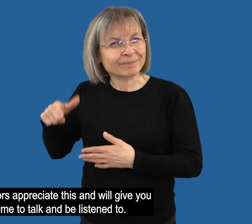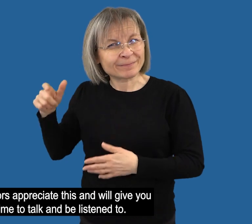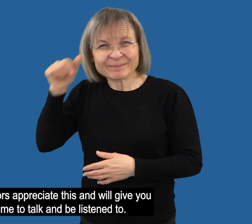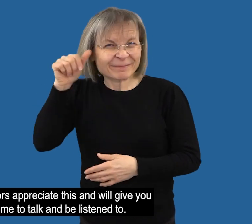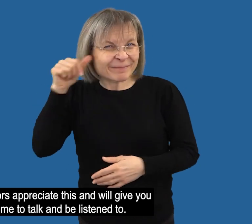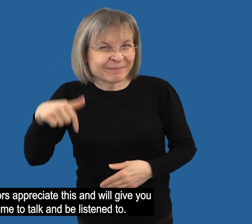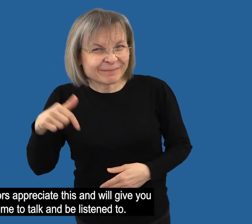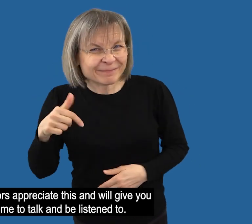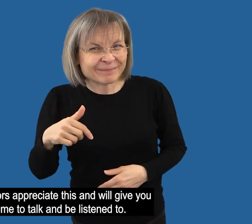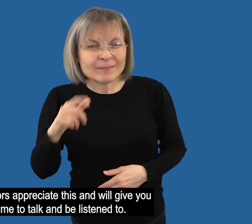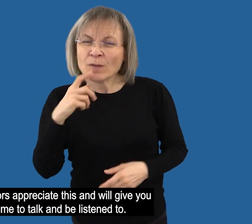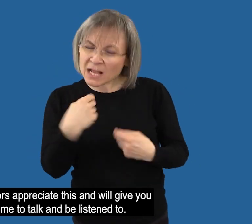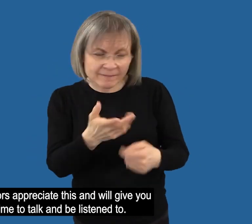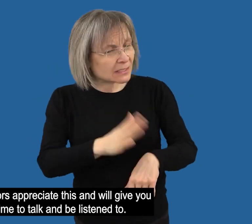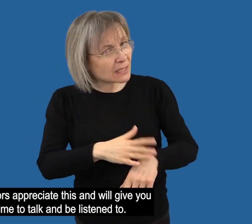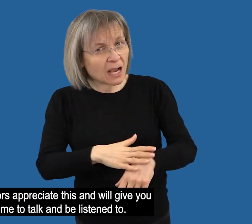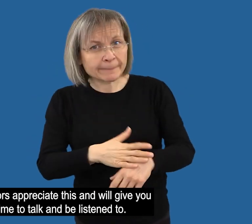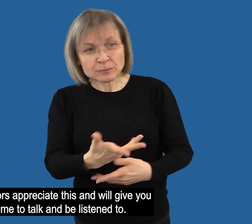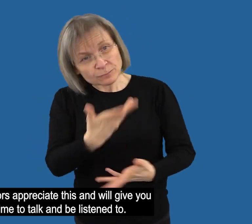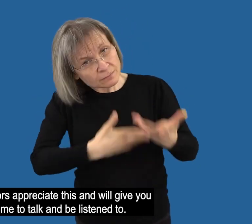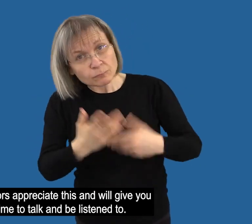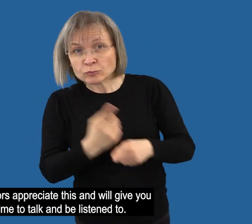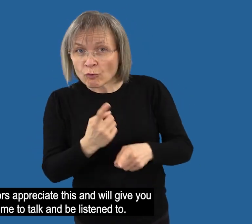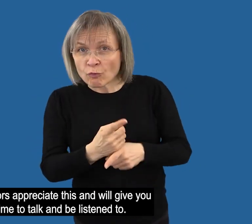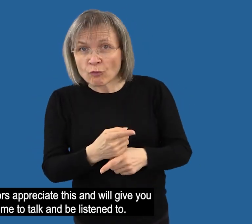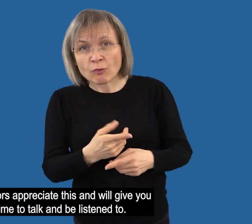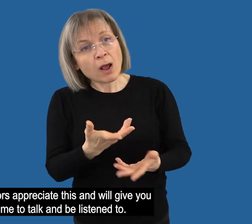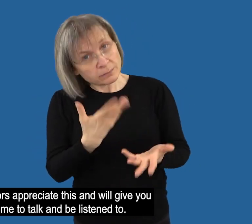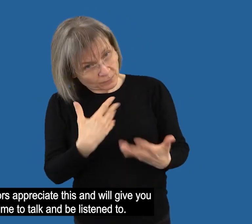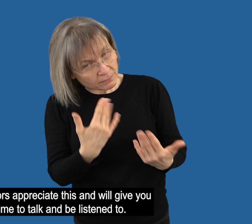Our advisors appreciate this and will give you the time to talk and be listened to